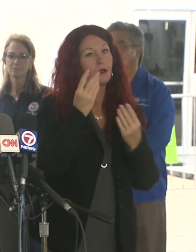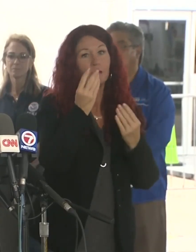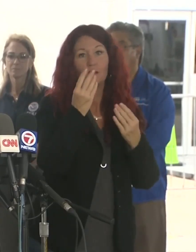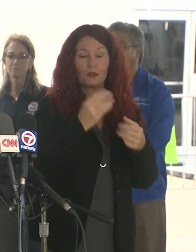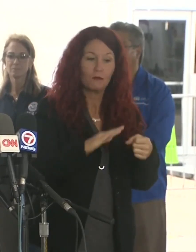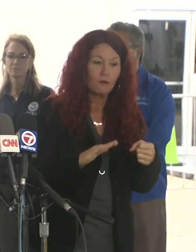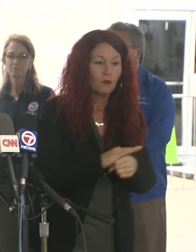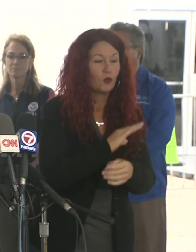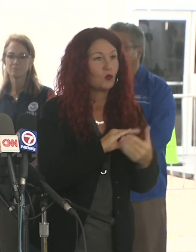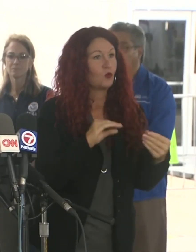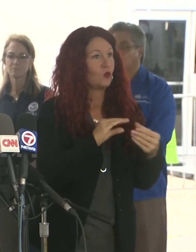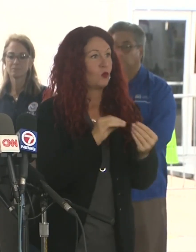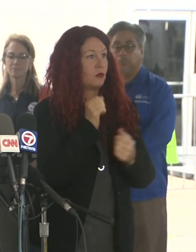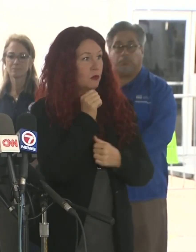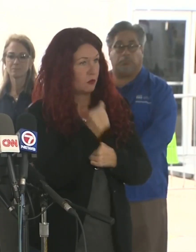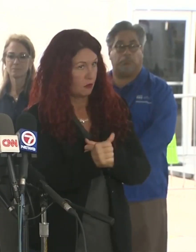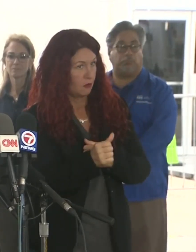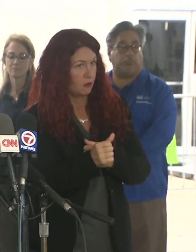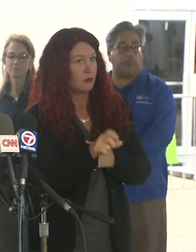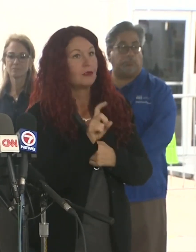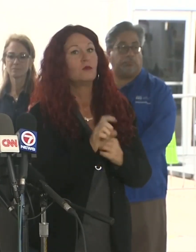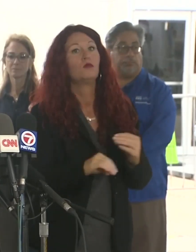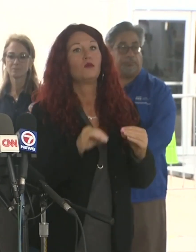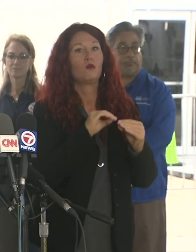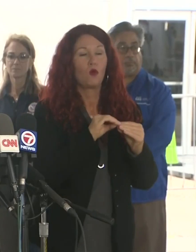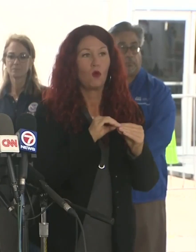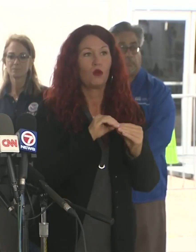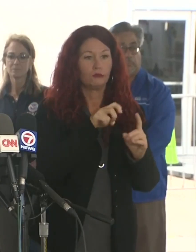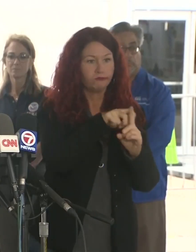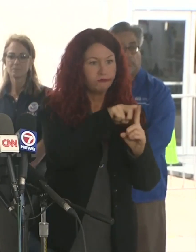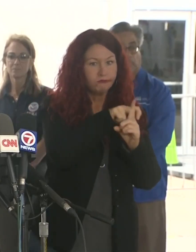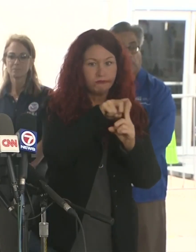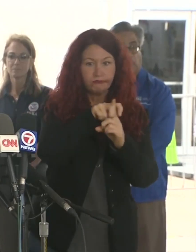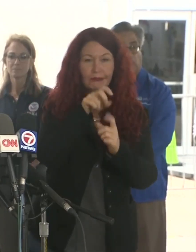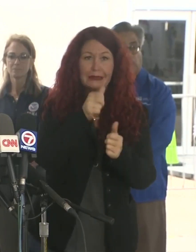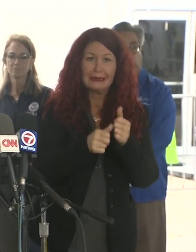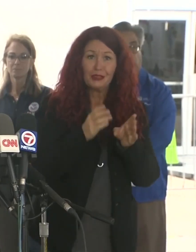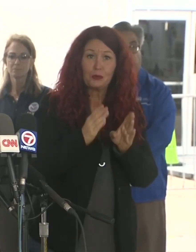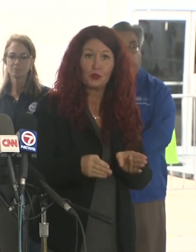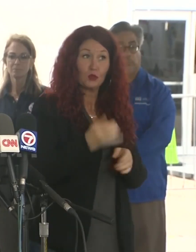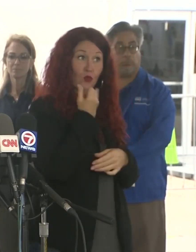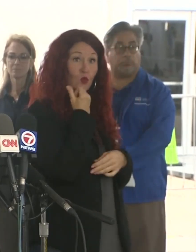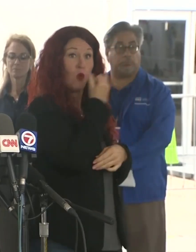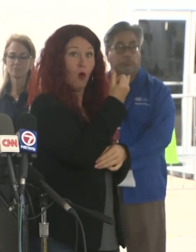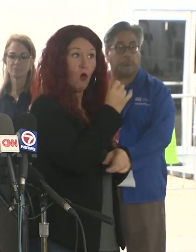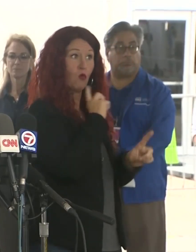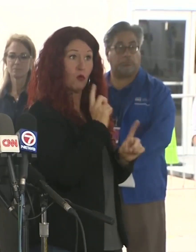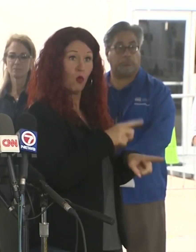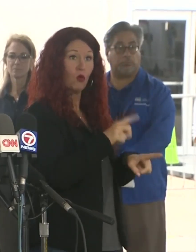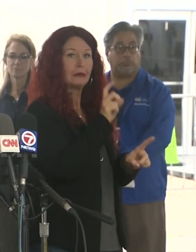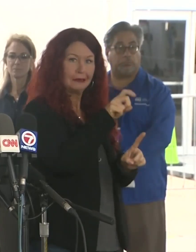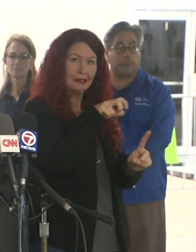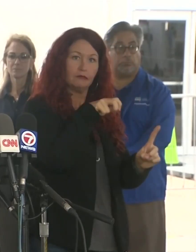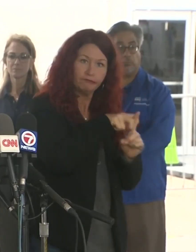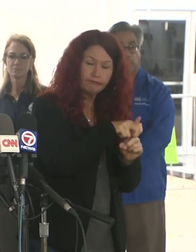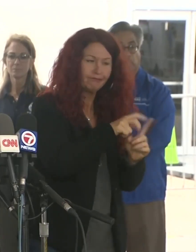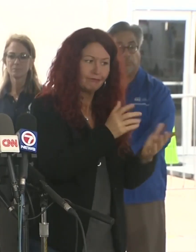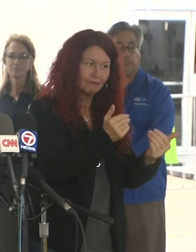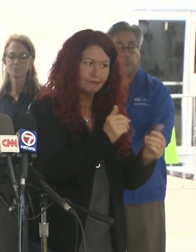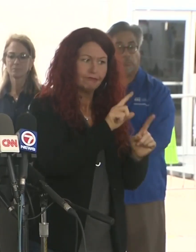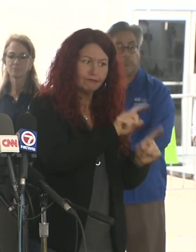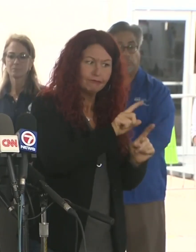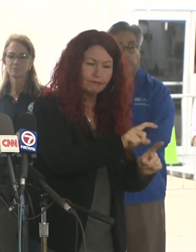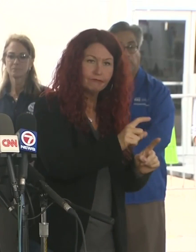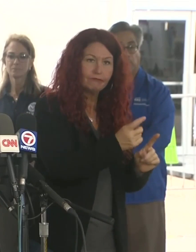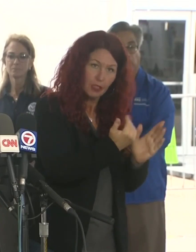verify each and every report so we can bring you and the world the most accurate information. I